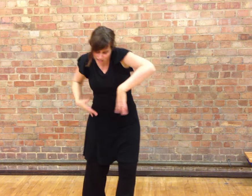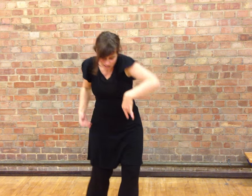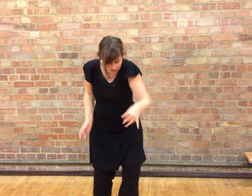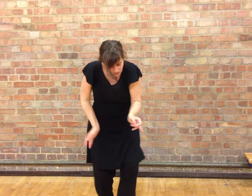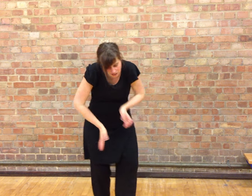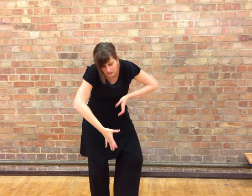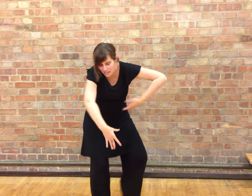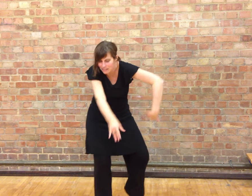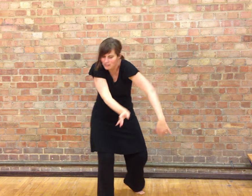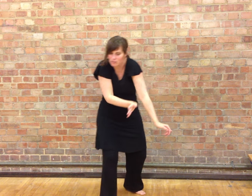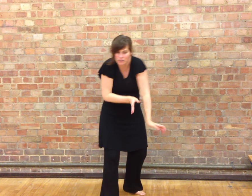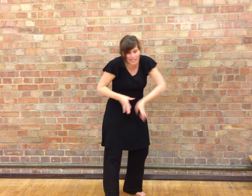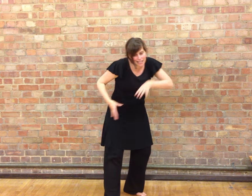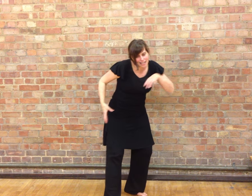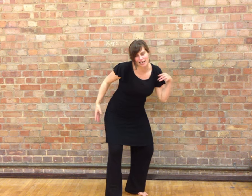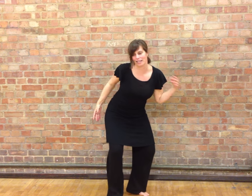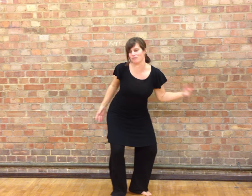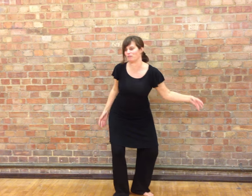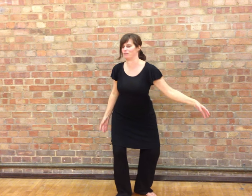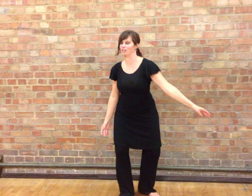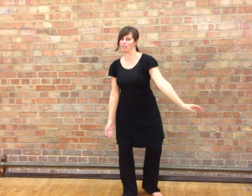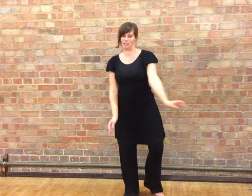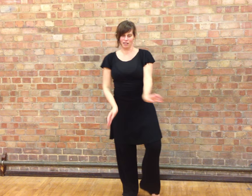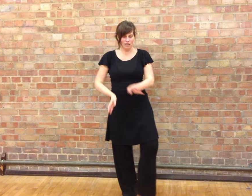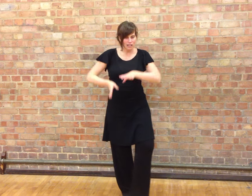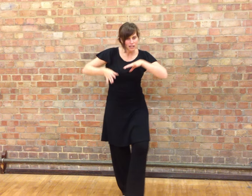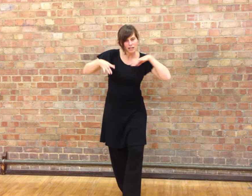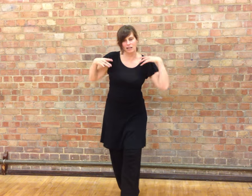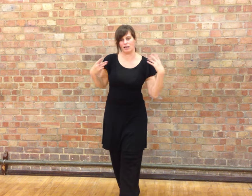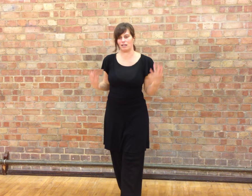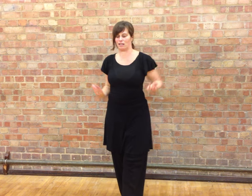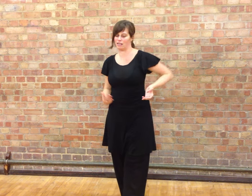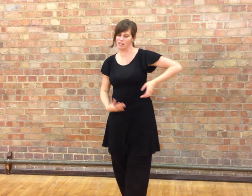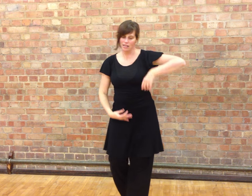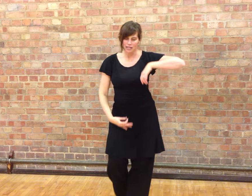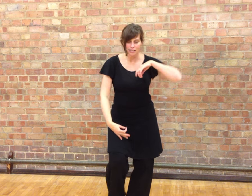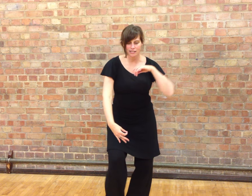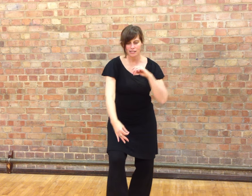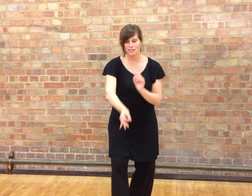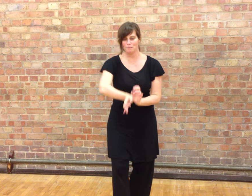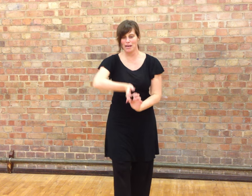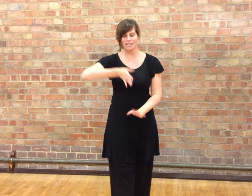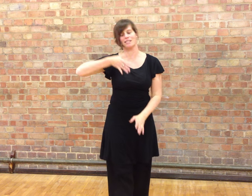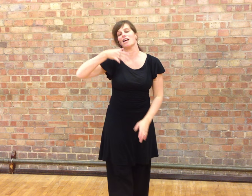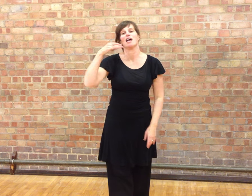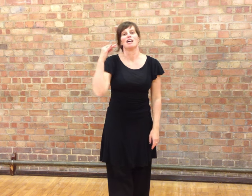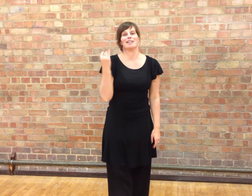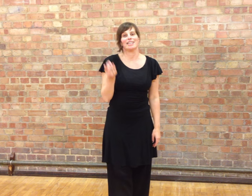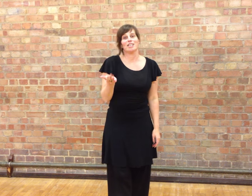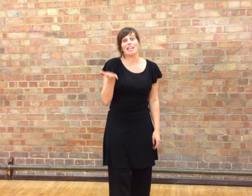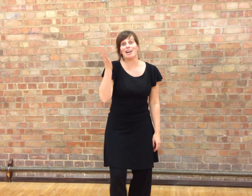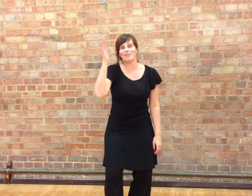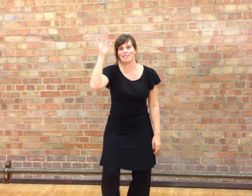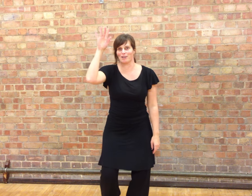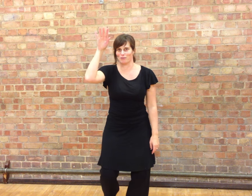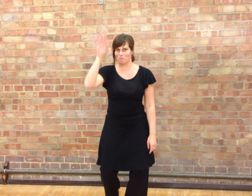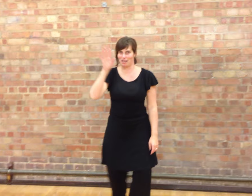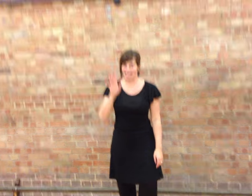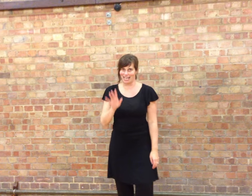A lyrical in life is the space that you allow yourself to play,